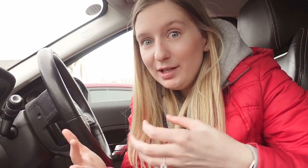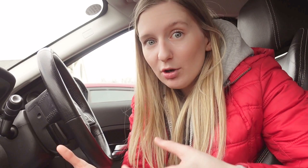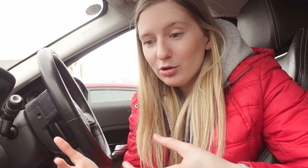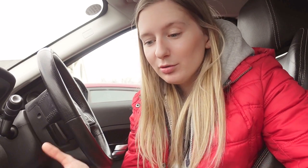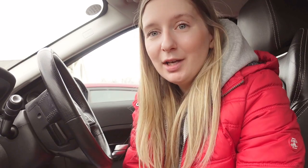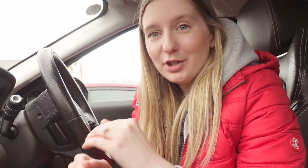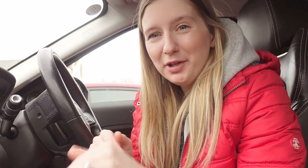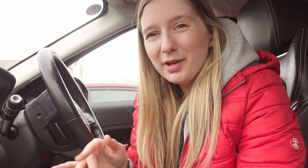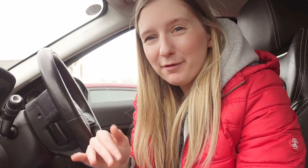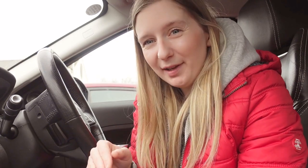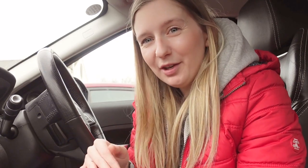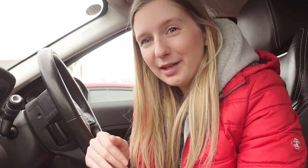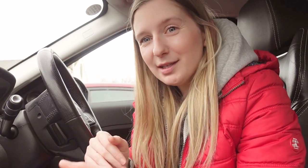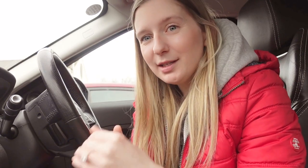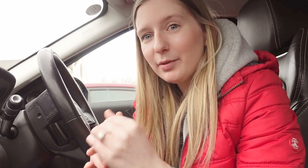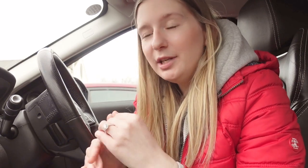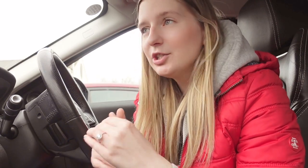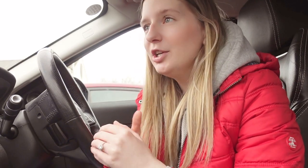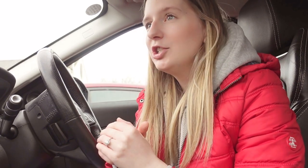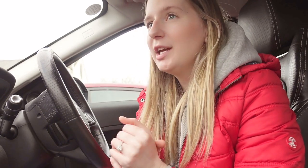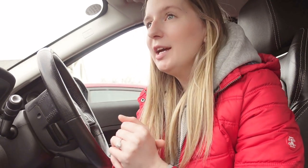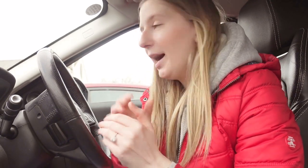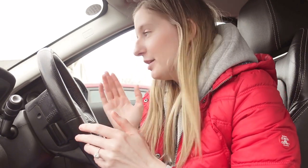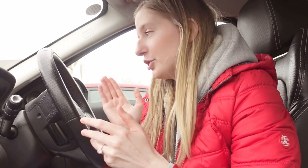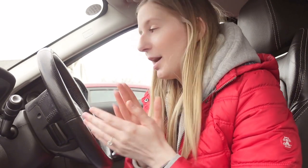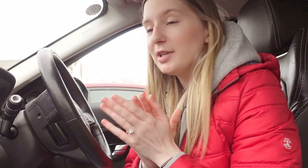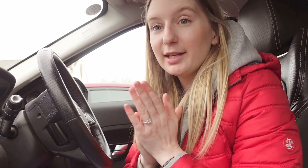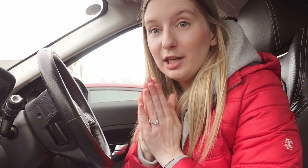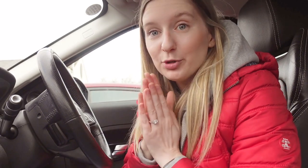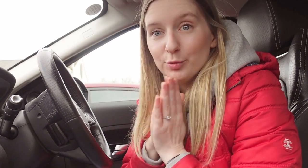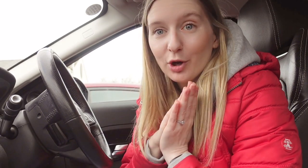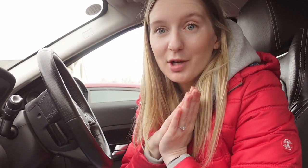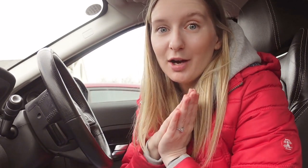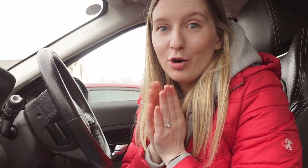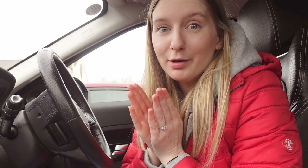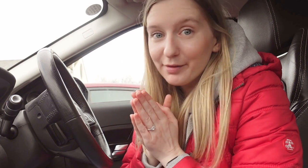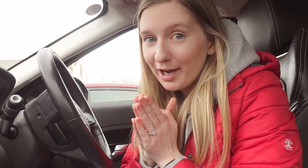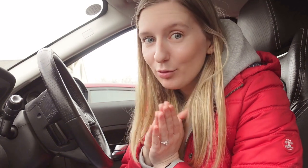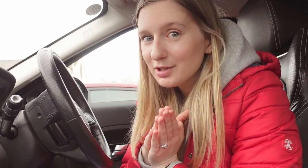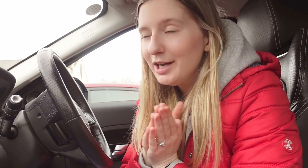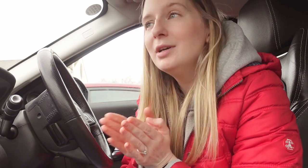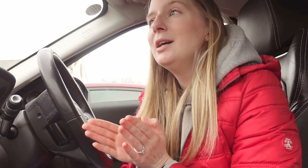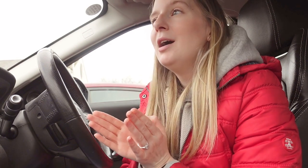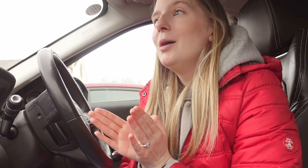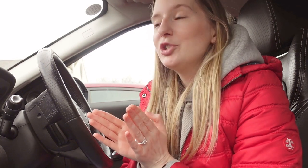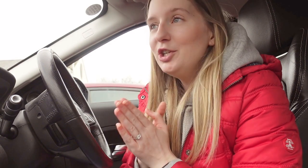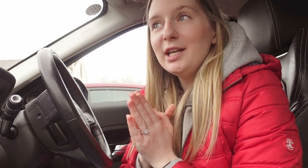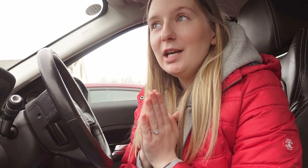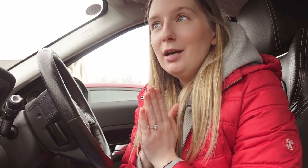struggled generally you can like feel it on the gear stick when you need to change gear and I just have to like keep a super close eye on my rev count all the time but changing gear